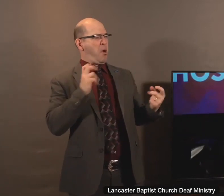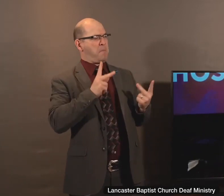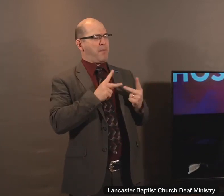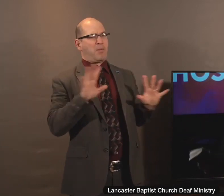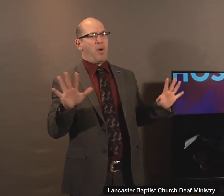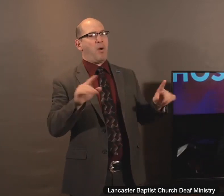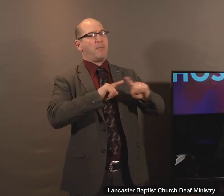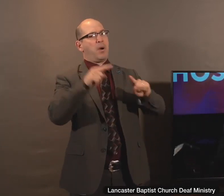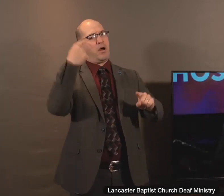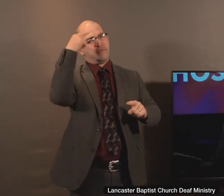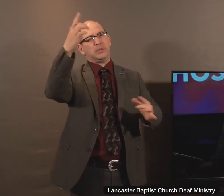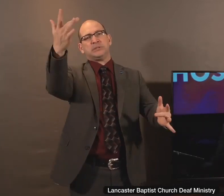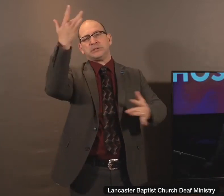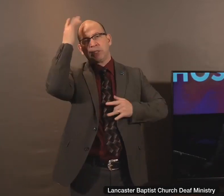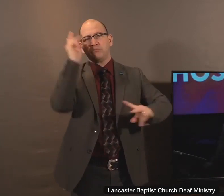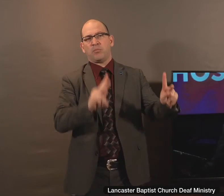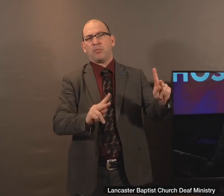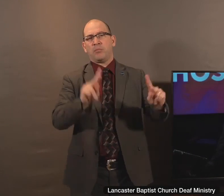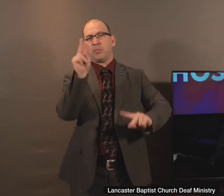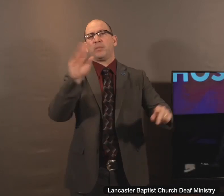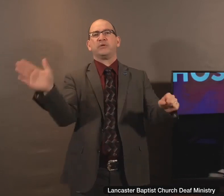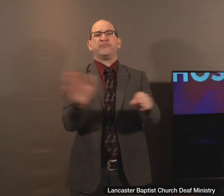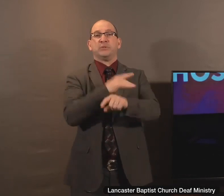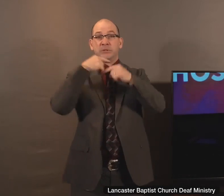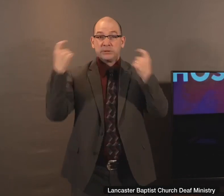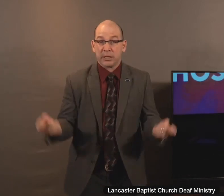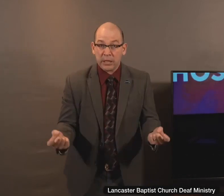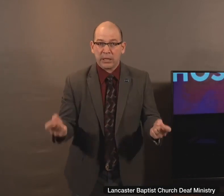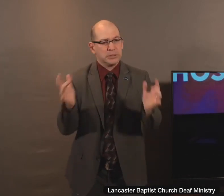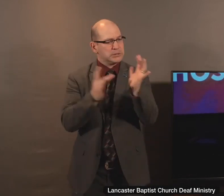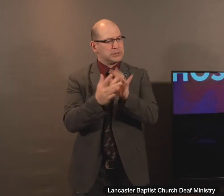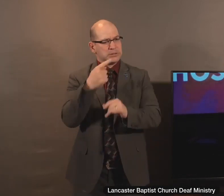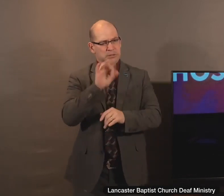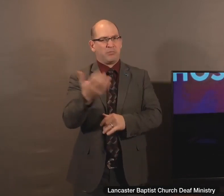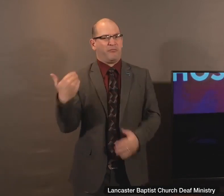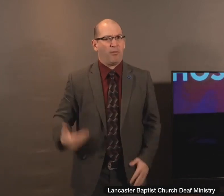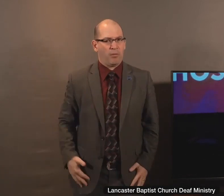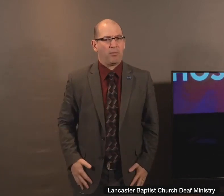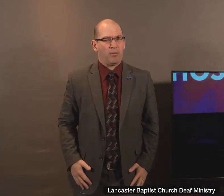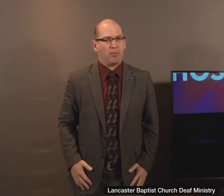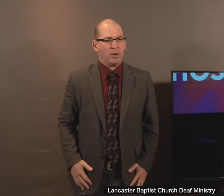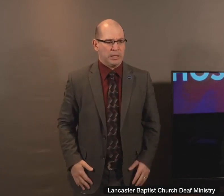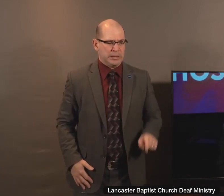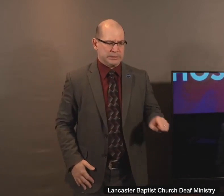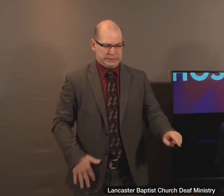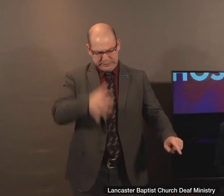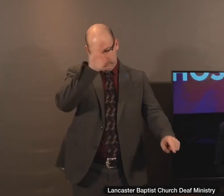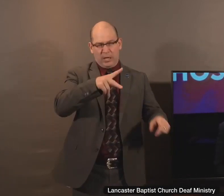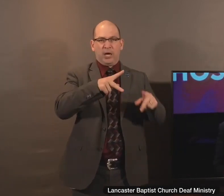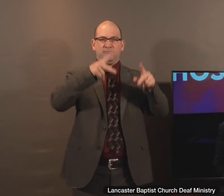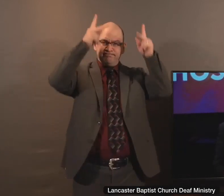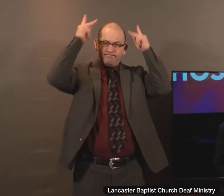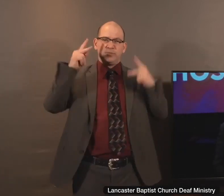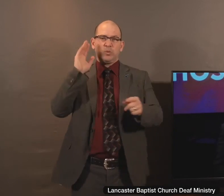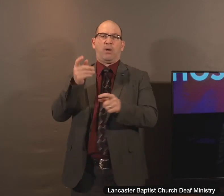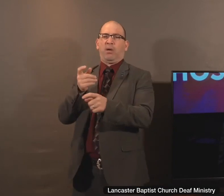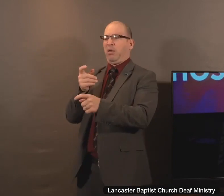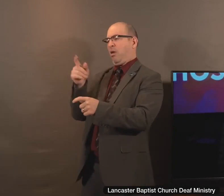were sick and needy and sinful. And here, the Pharisee is going to criticize Jesus for helping the